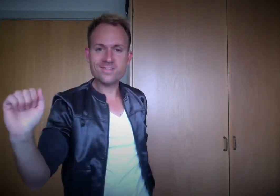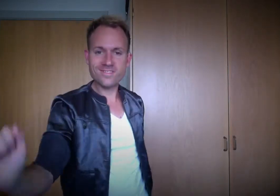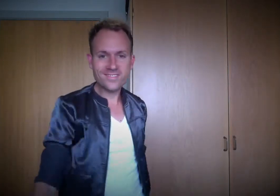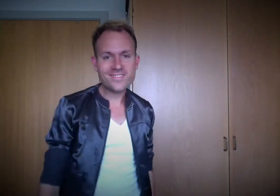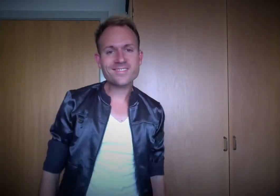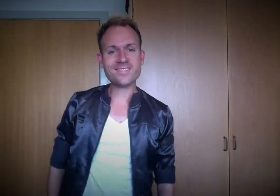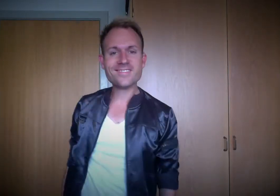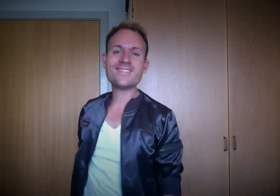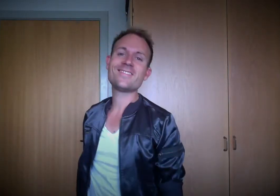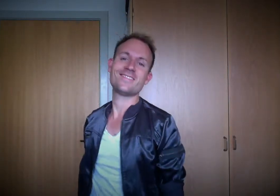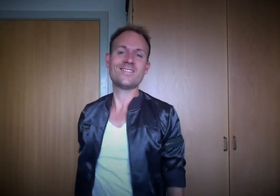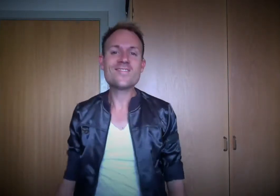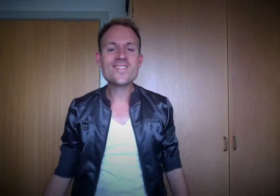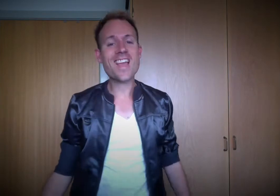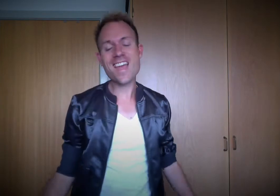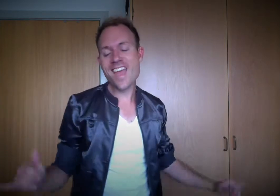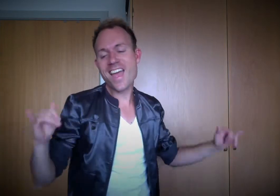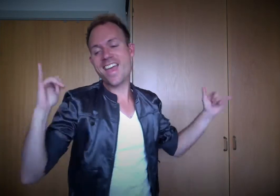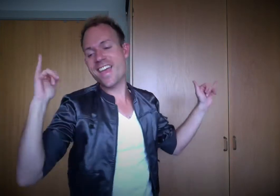Oh, yeah, yeah